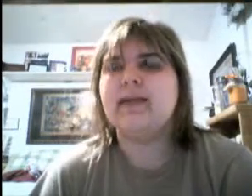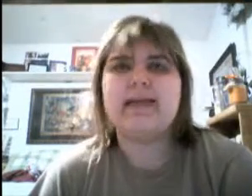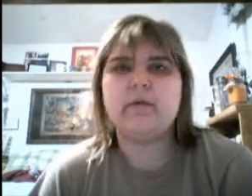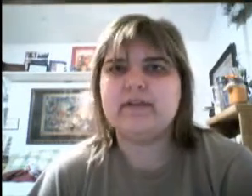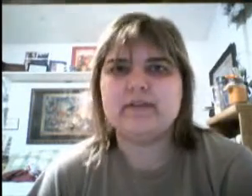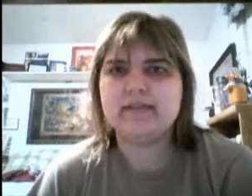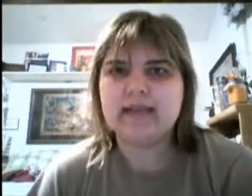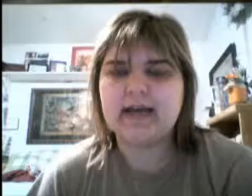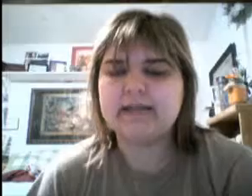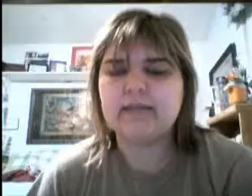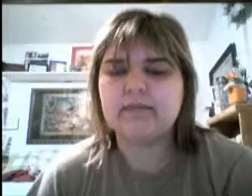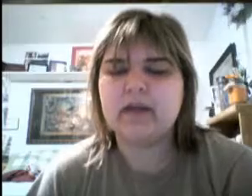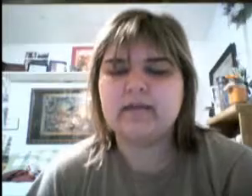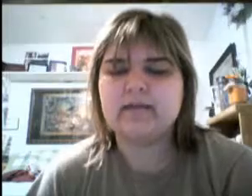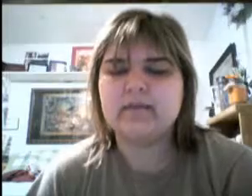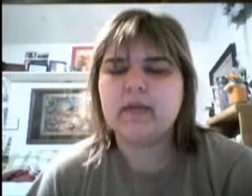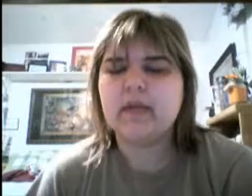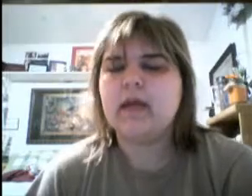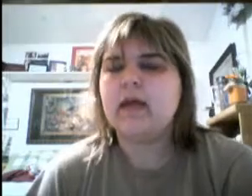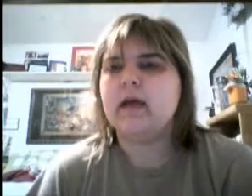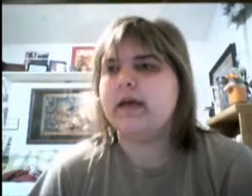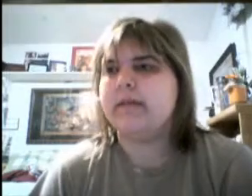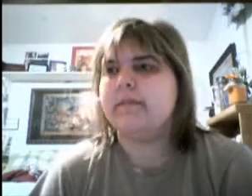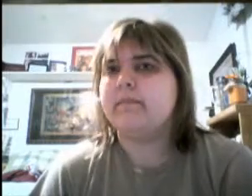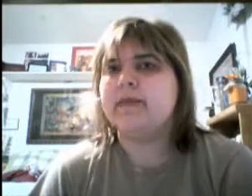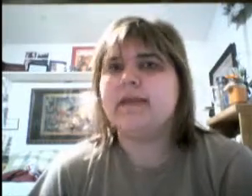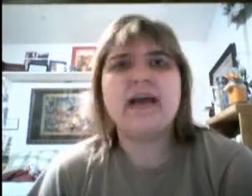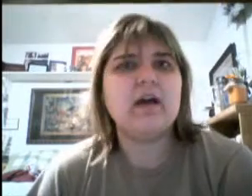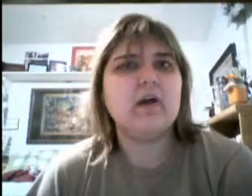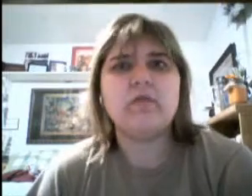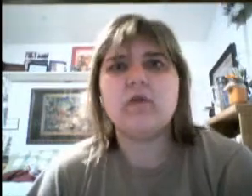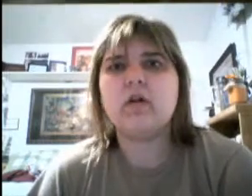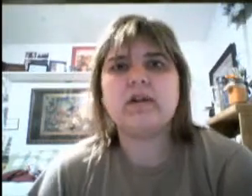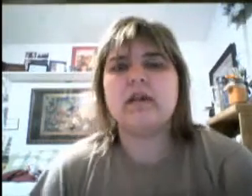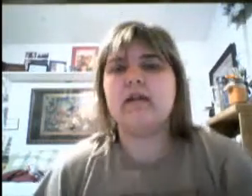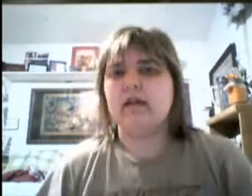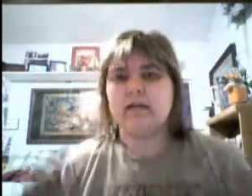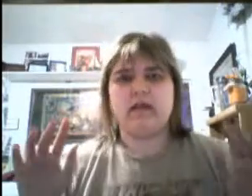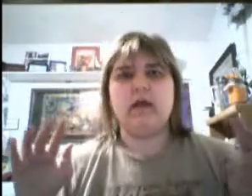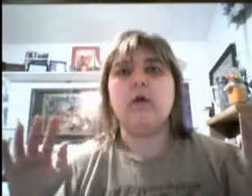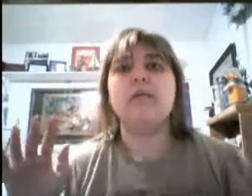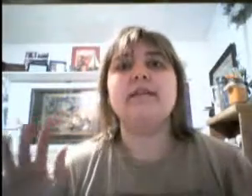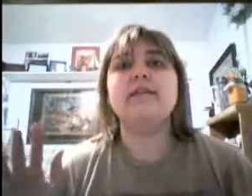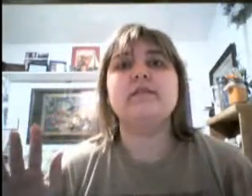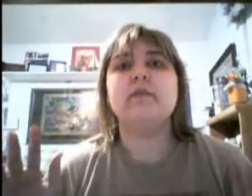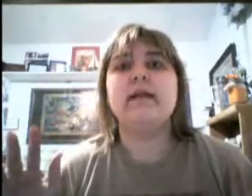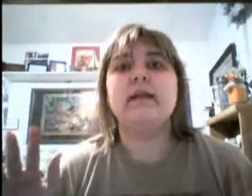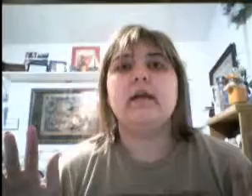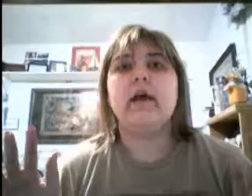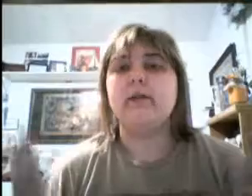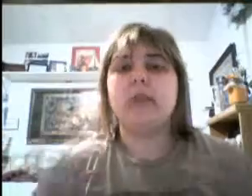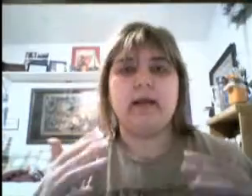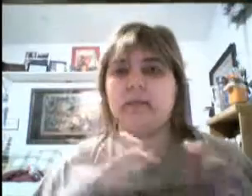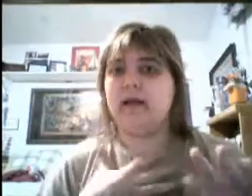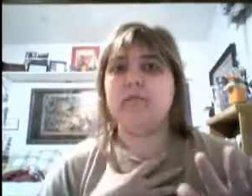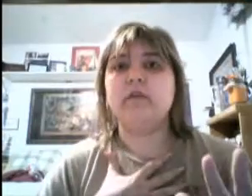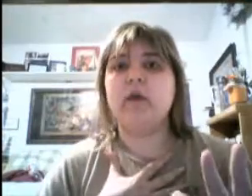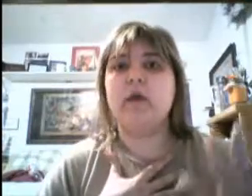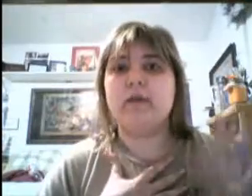I can't wait to see that. That'll be awesome. Um, but yeah, overall, I'll put it this way. Anyway, I'm, I'm, I know I